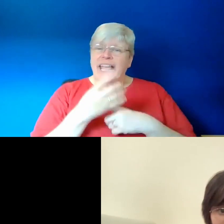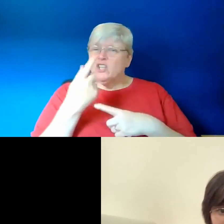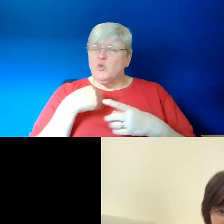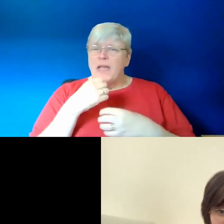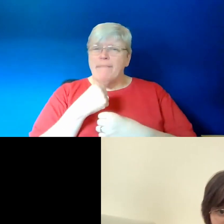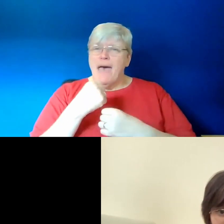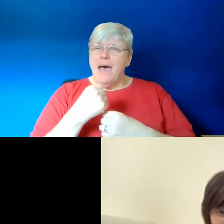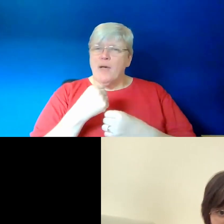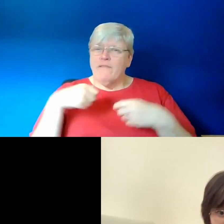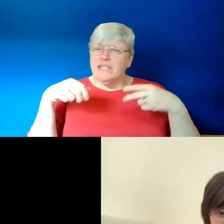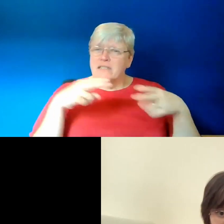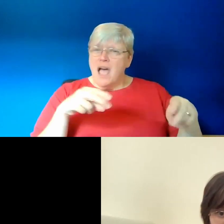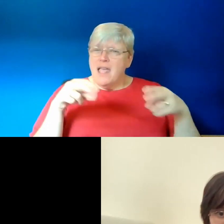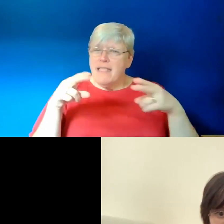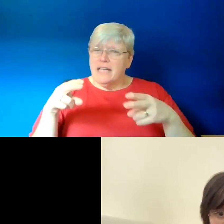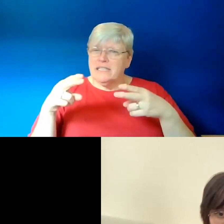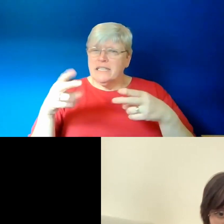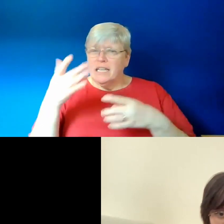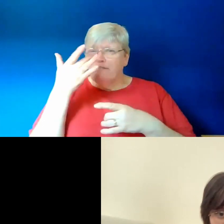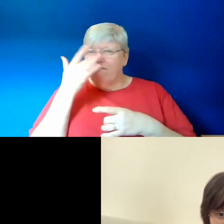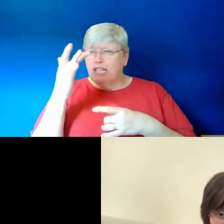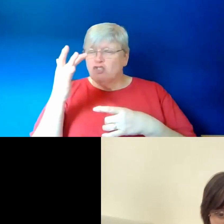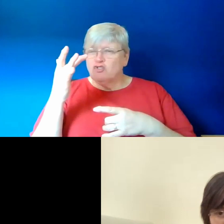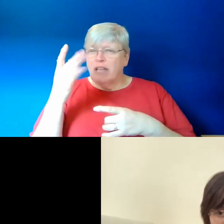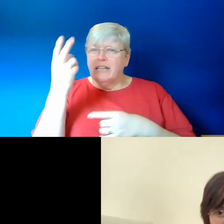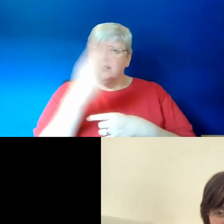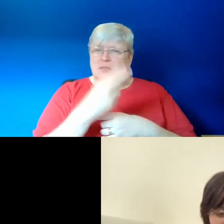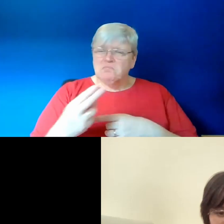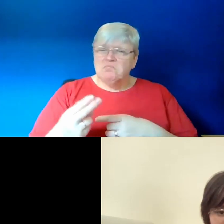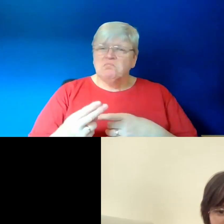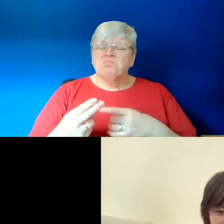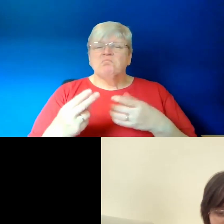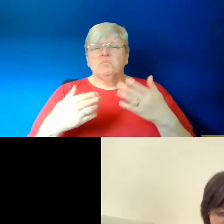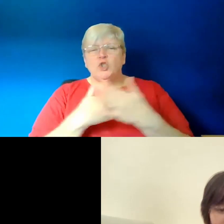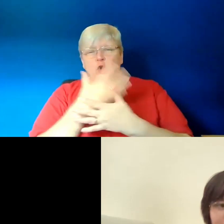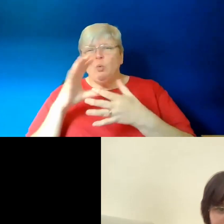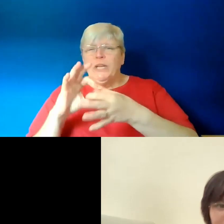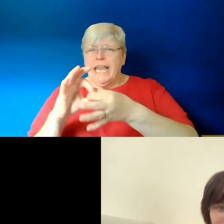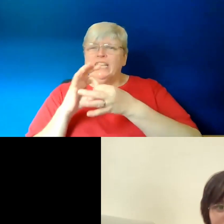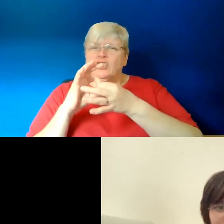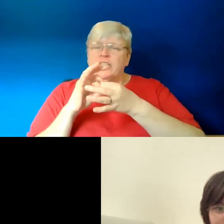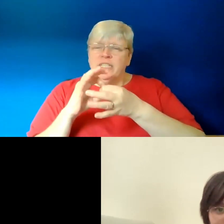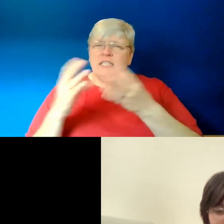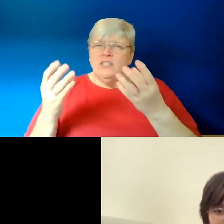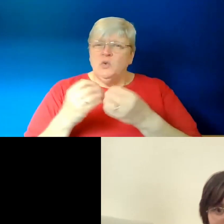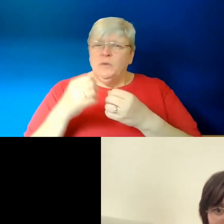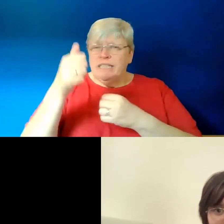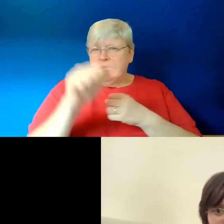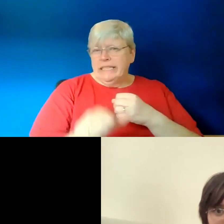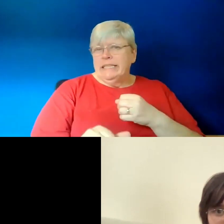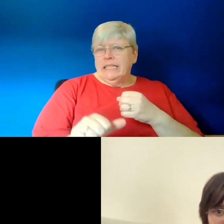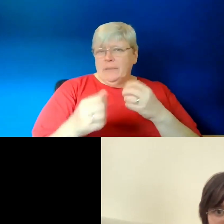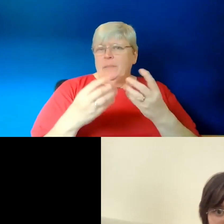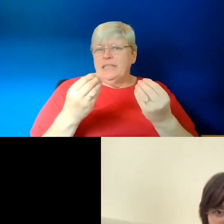of stylising and fictionalising and drawing new connections with existing material.